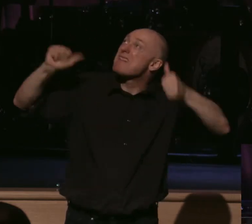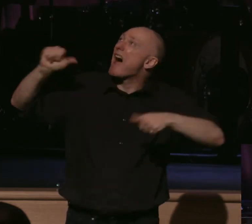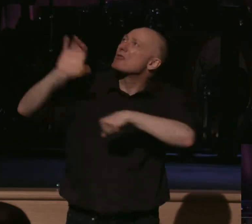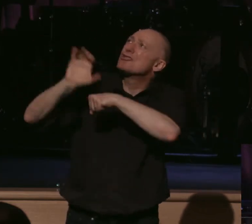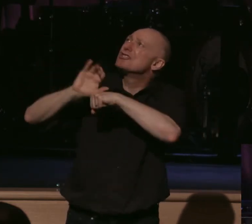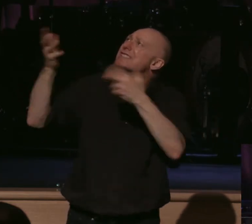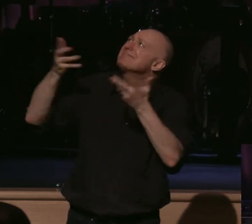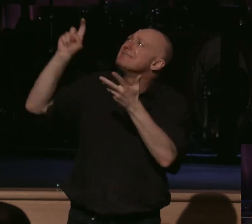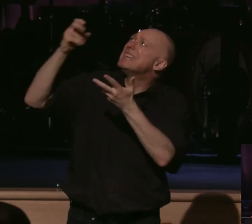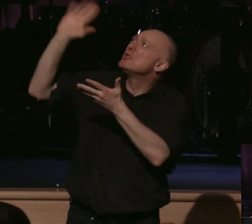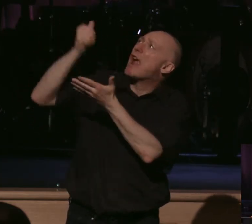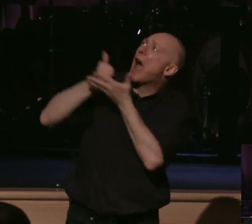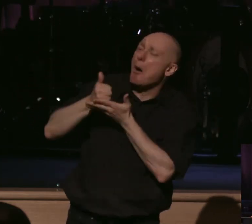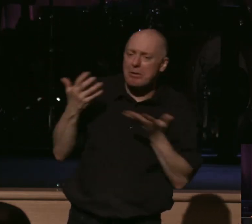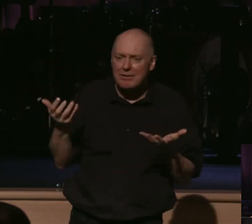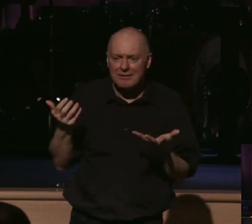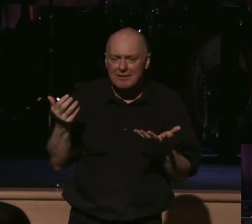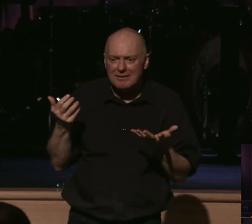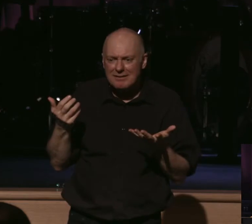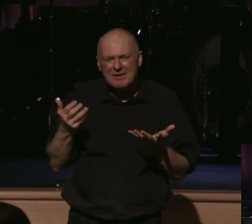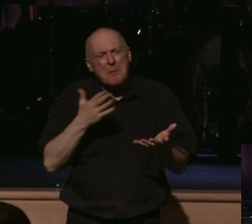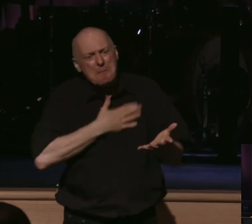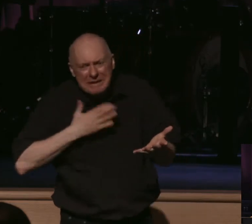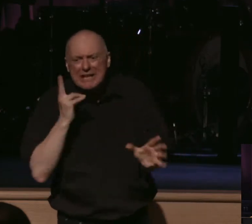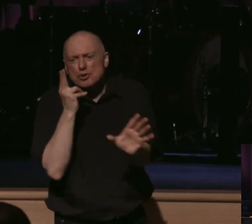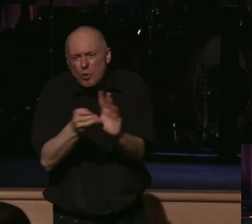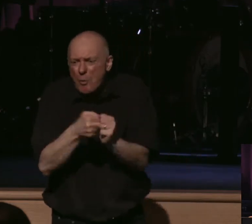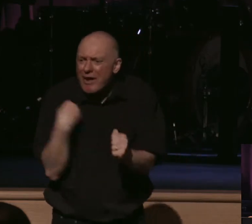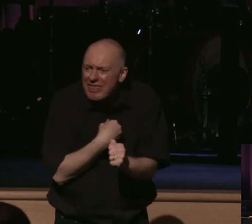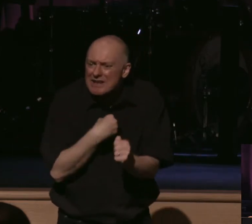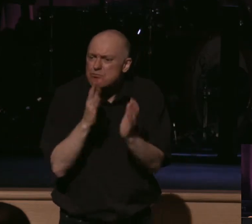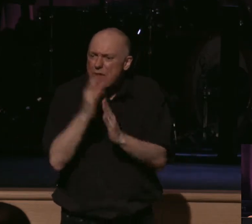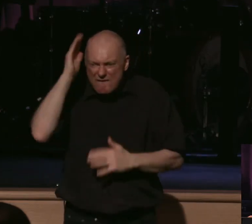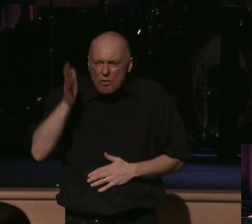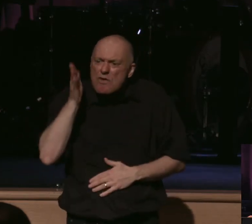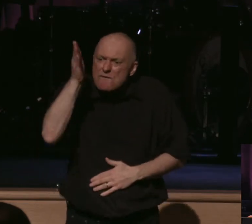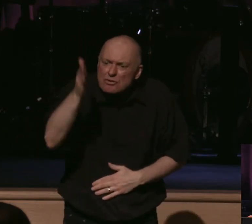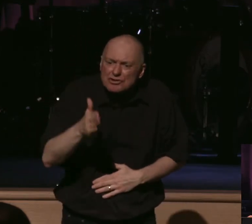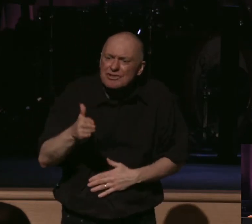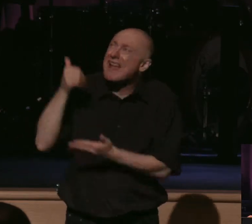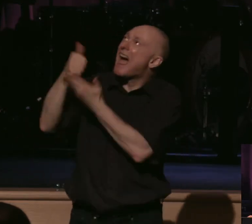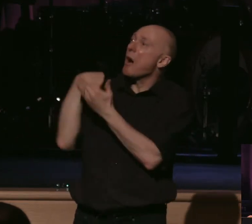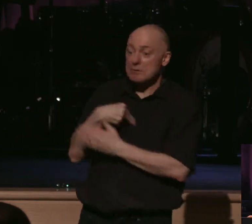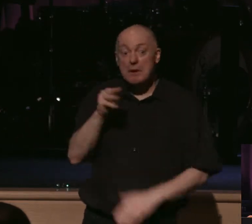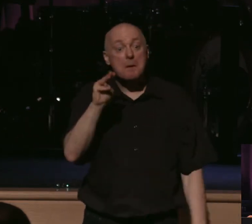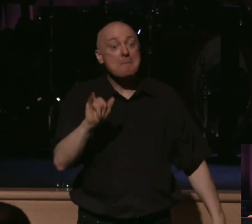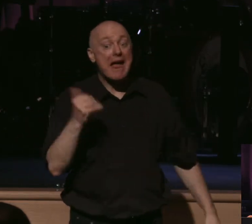help. Would you, would you join us? We're going to pray for our future. God, help us. Did I mention it's May 13th?